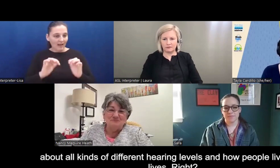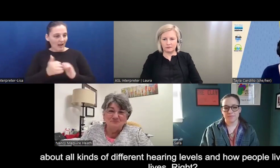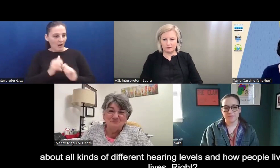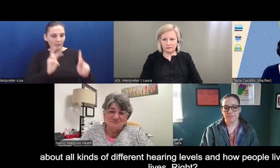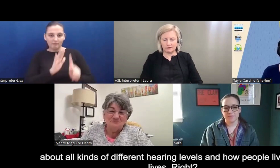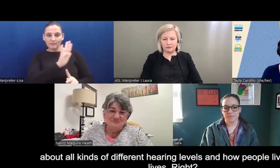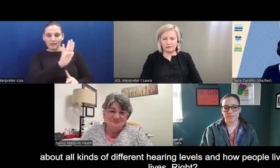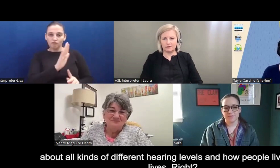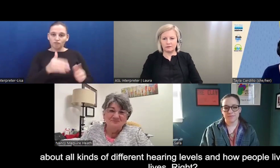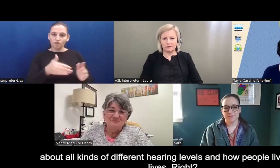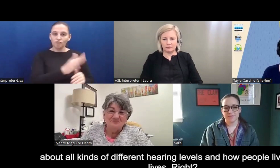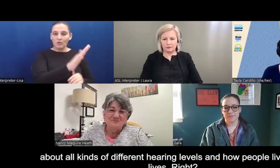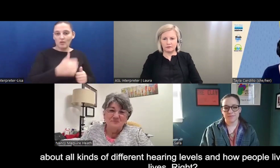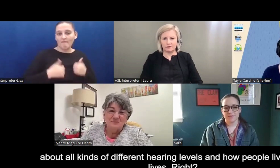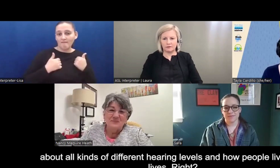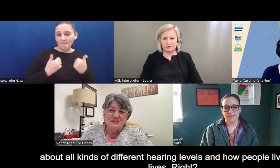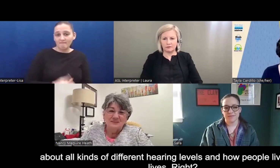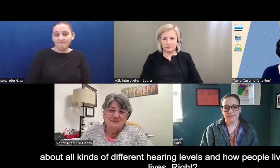right?